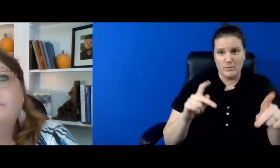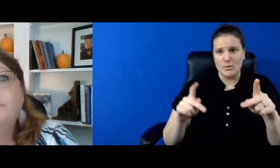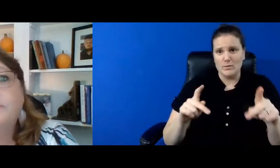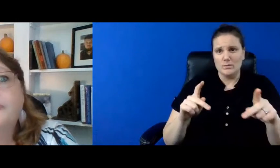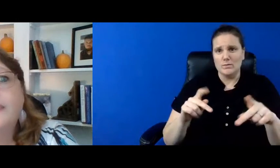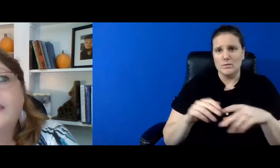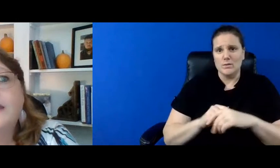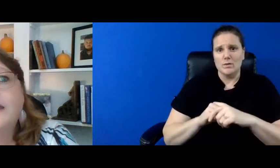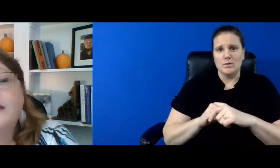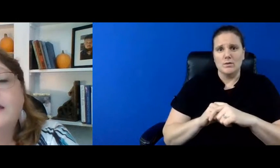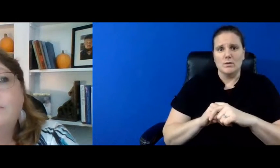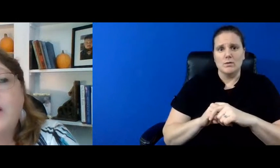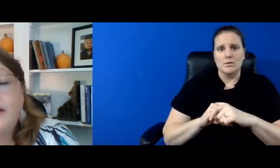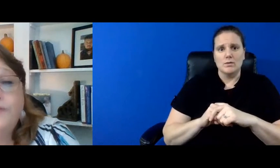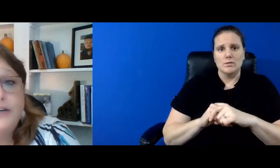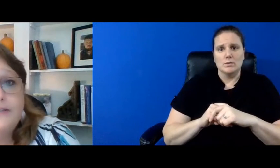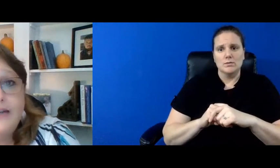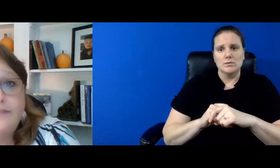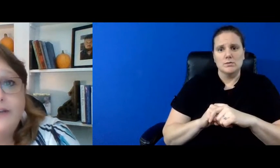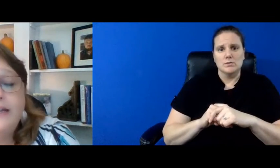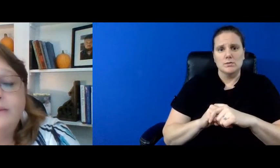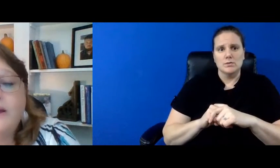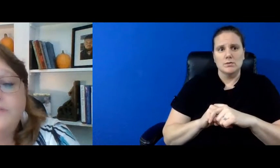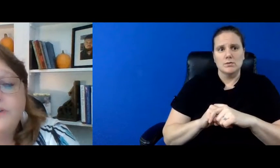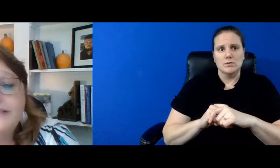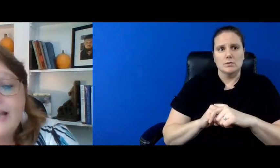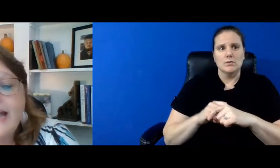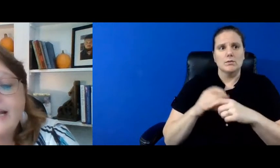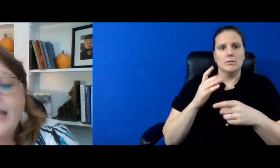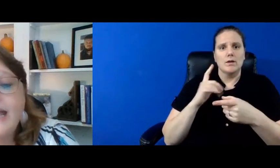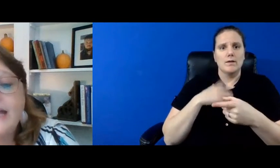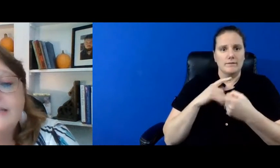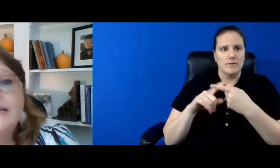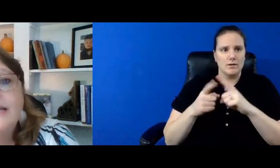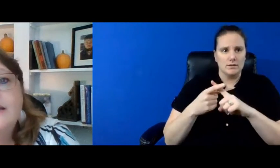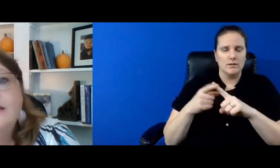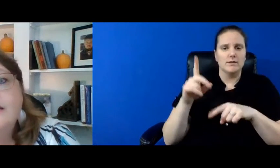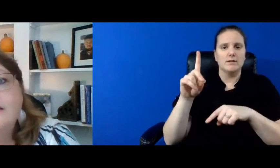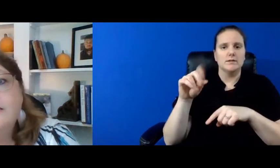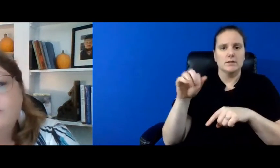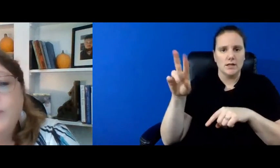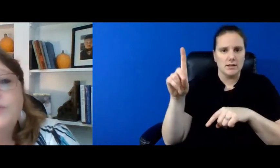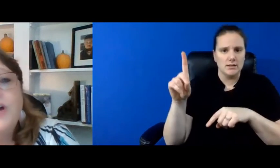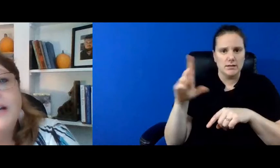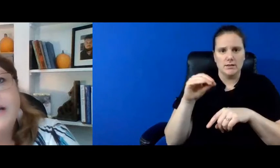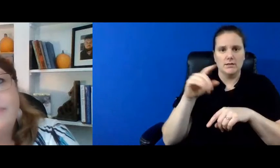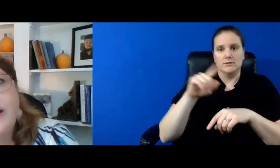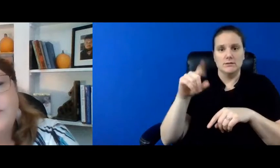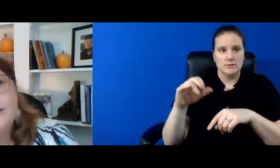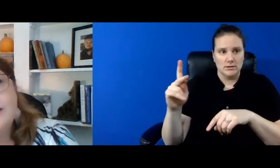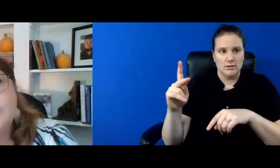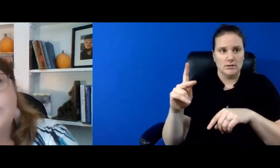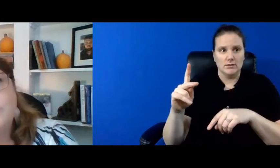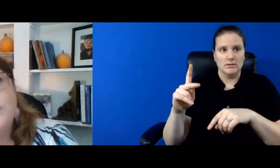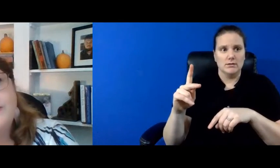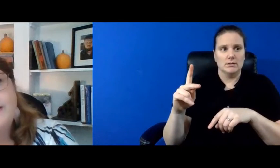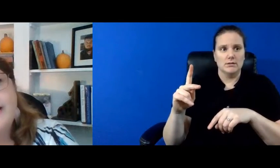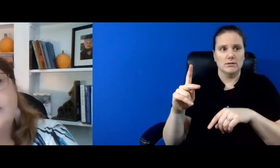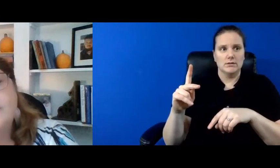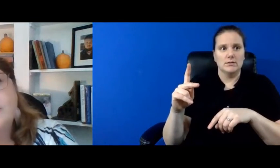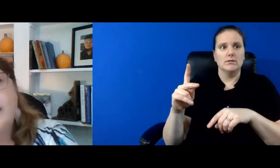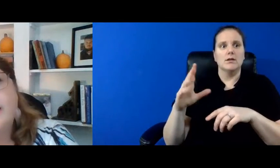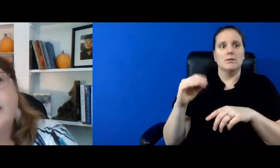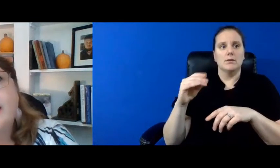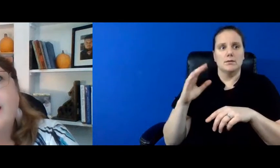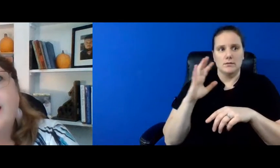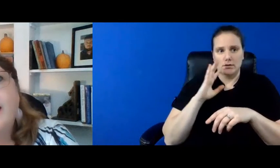um my friend david and my friend zach and we were talking about residential and what does